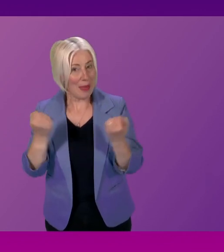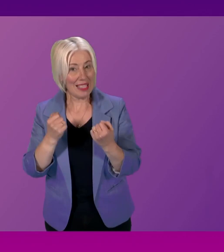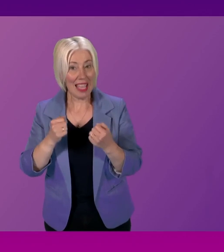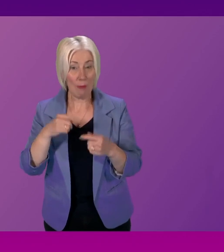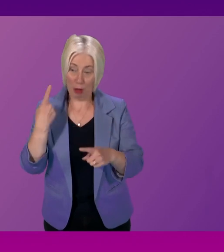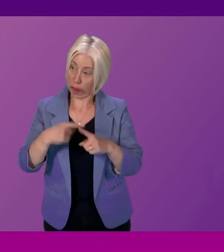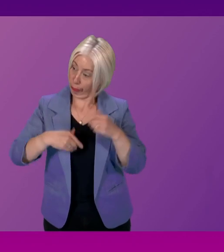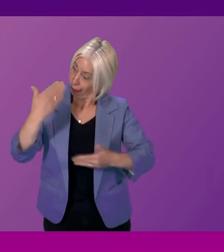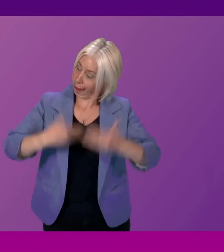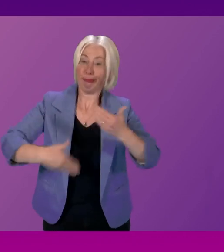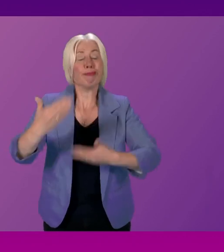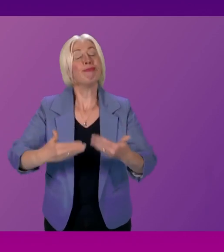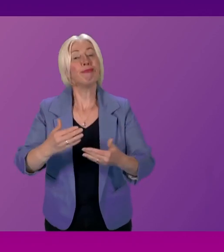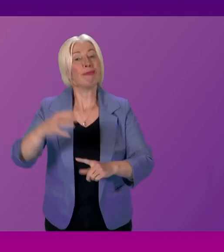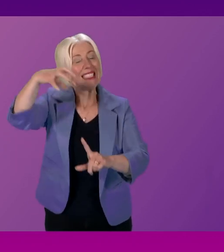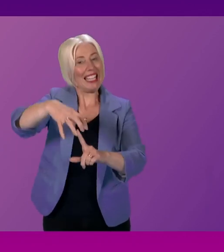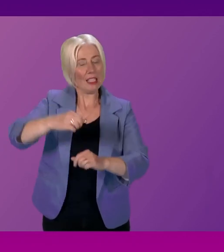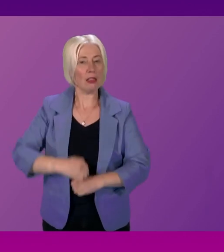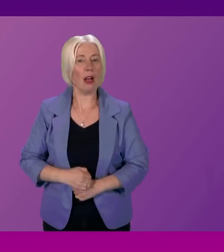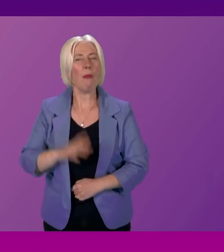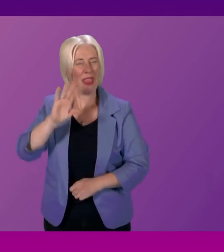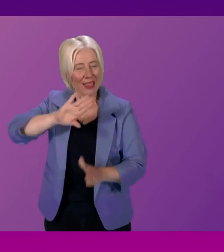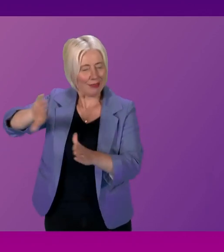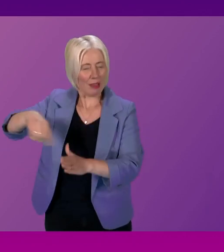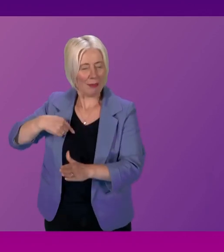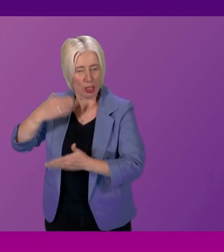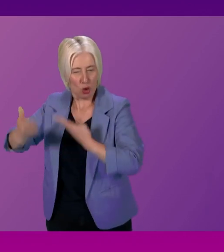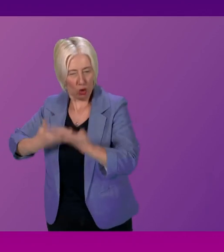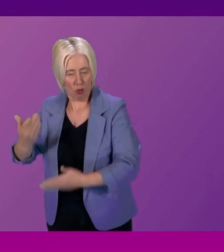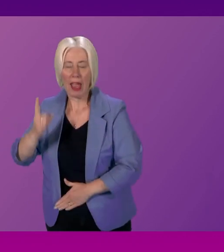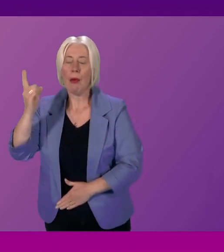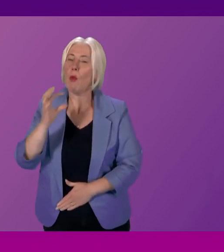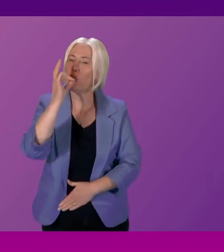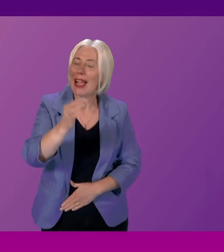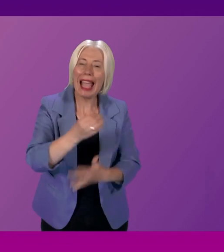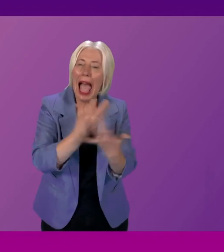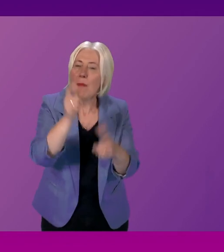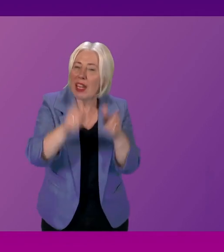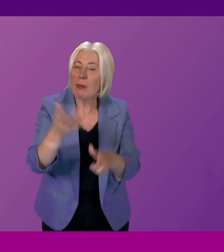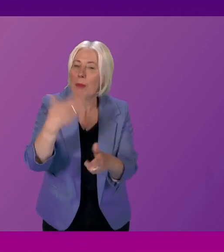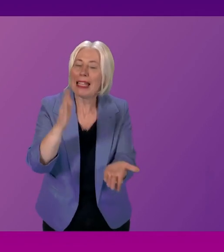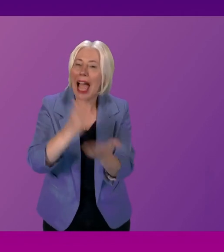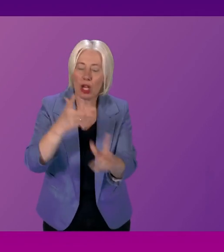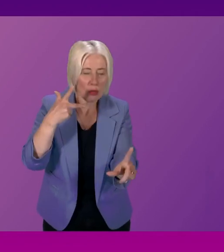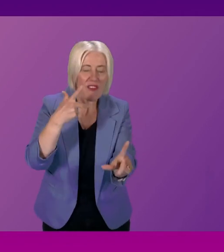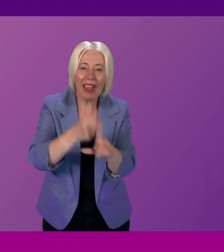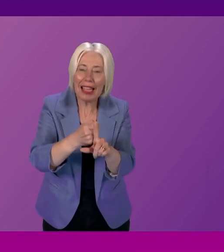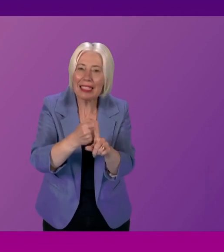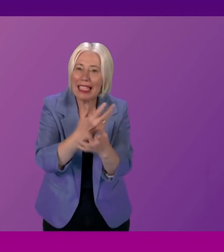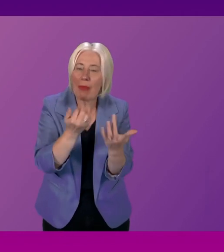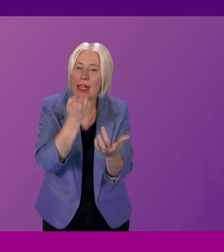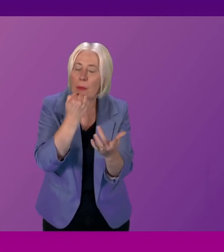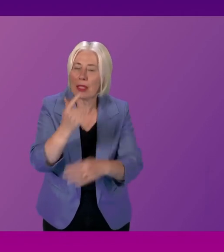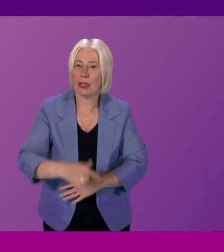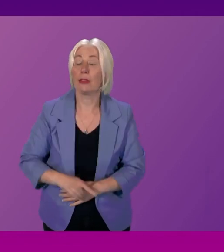centre. But that's anecdotal. So, can I ask for an update on the take-up of the vaccine, please? First Minister. Christine Graham makes an